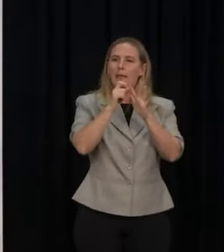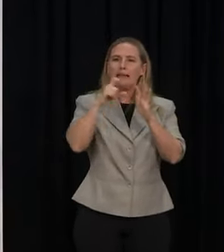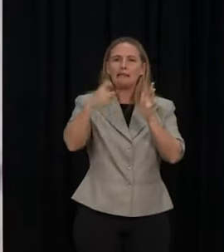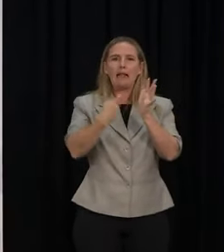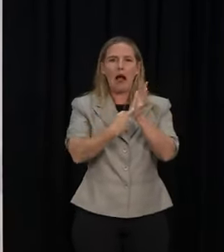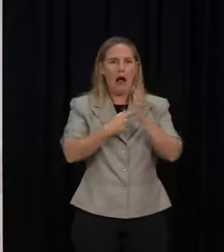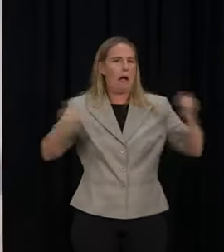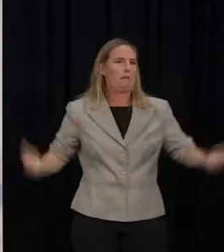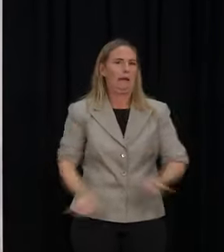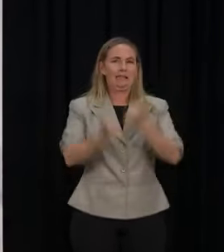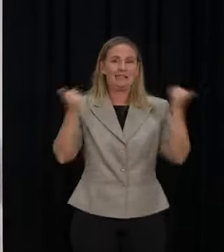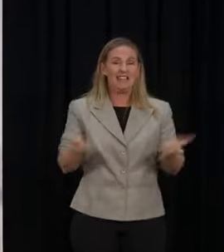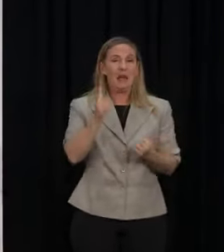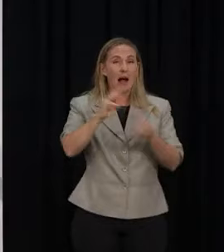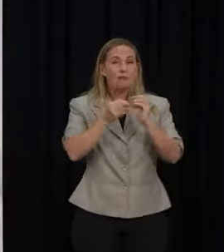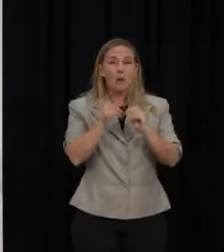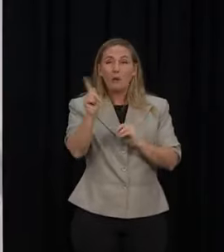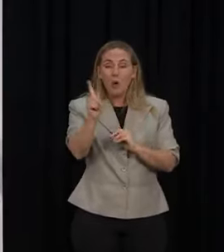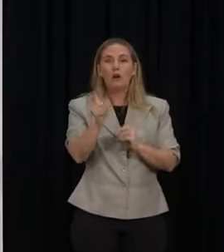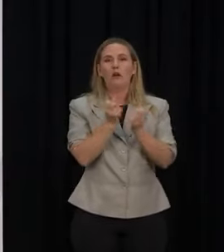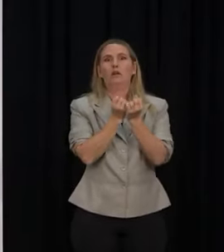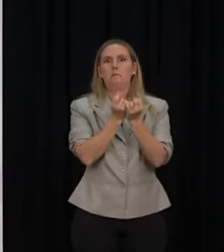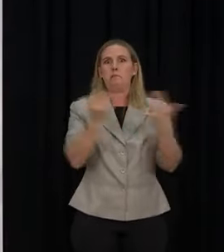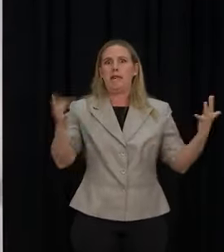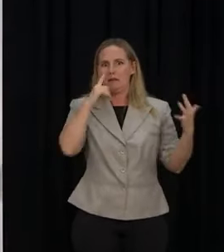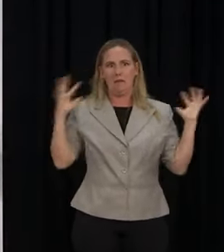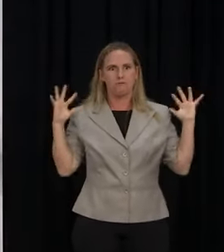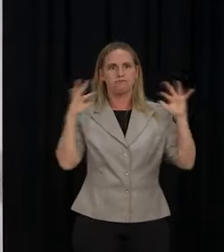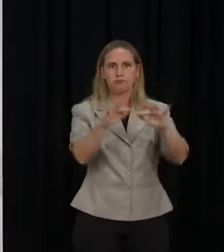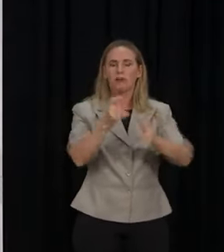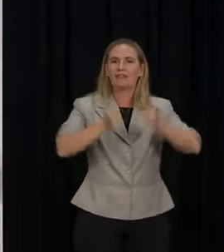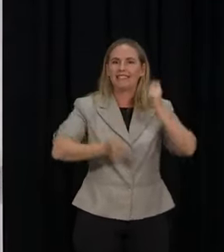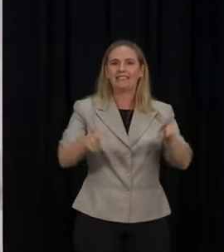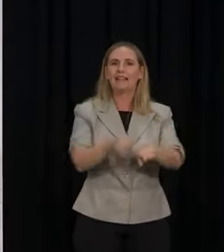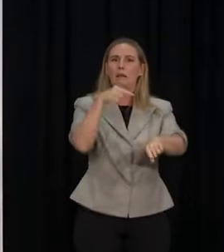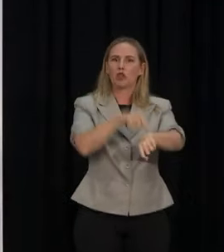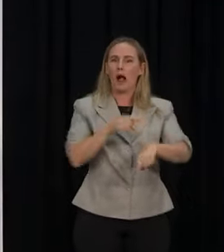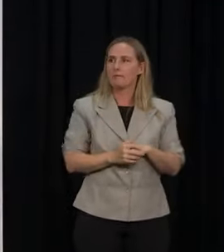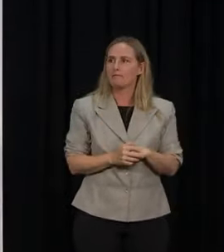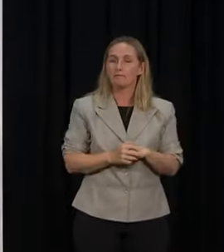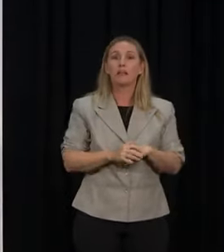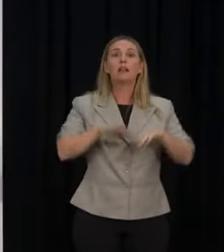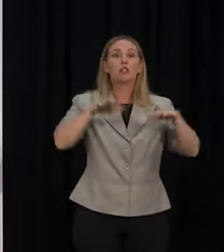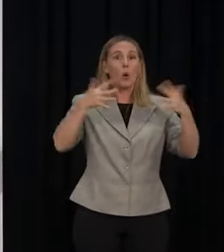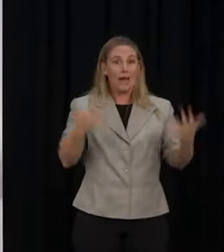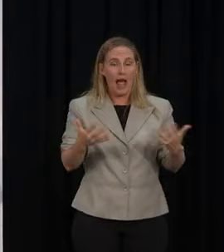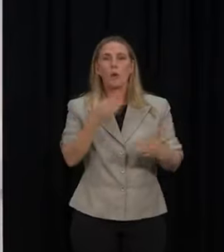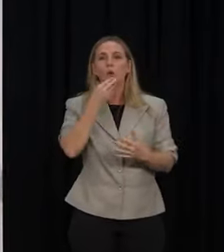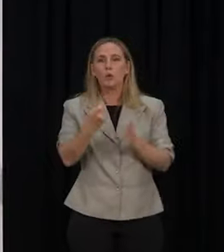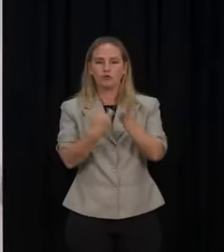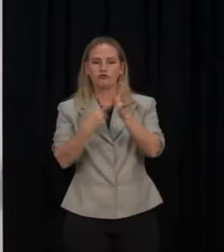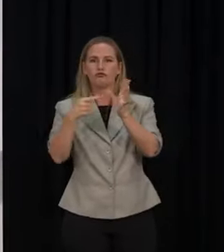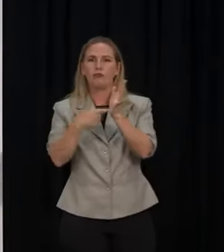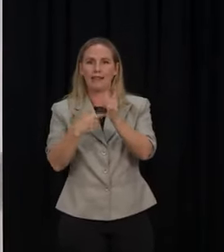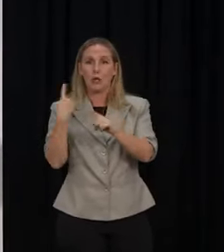we have a lot of tests being taken in one region. So rapid antigen tests are being rolled out. We're replacing PCR in some of